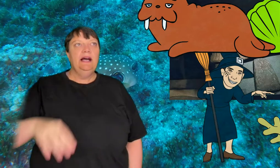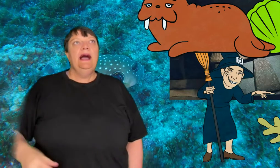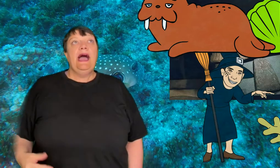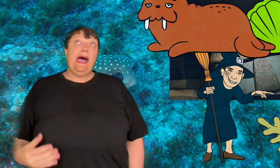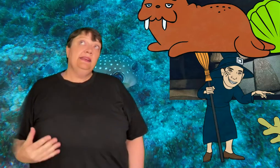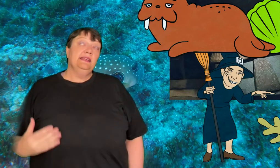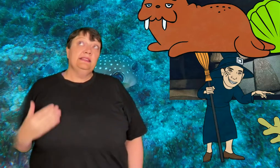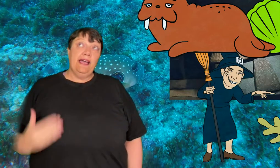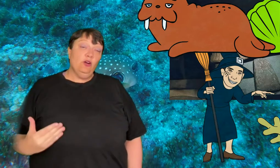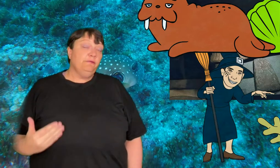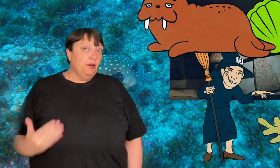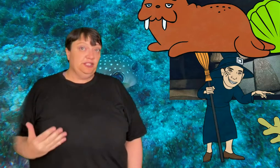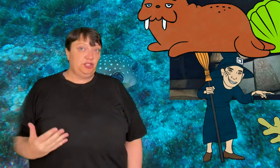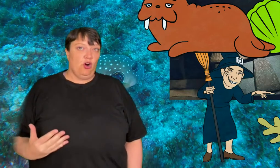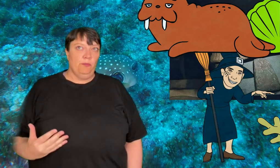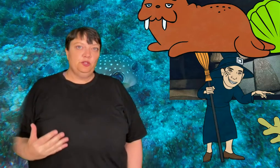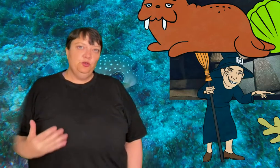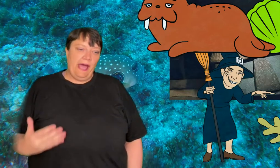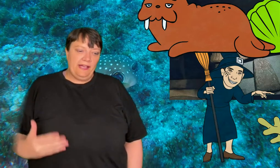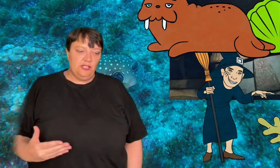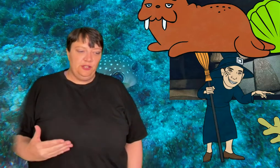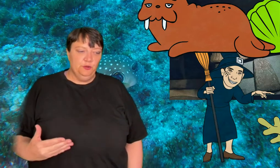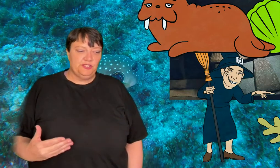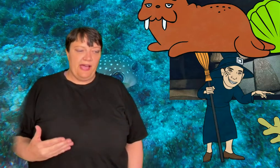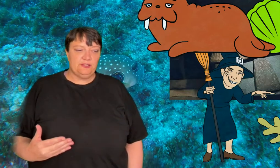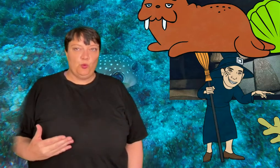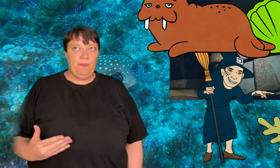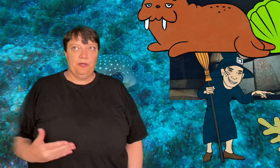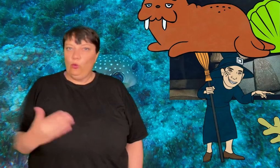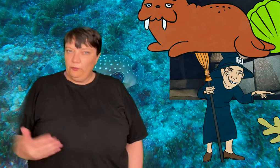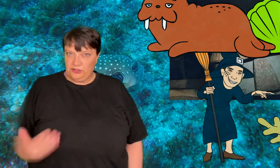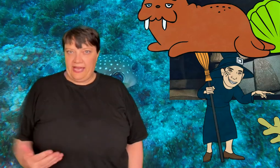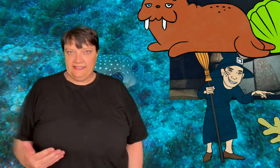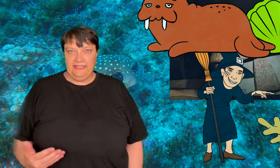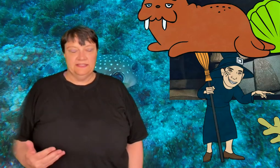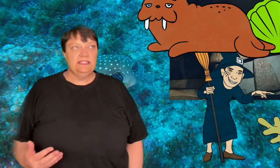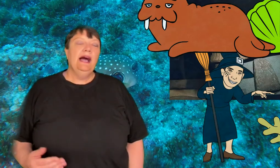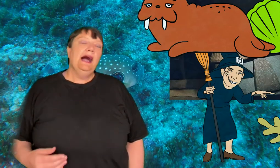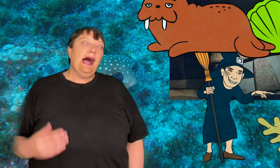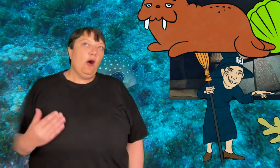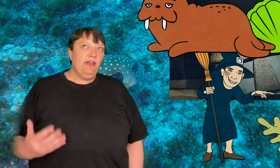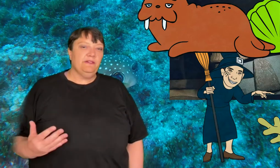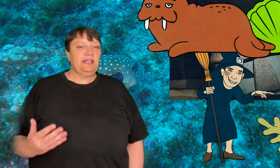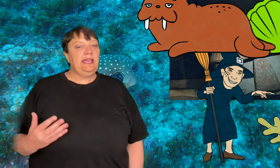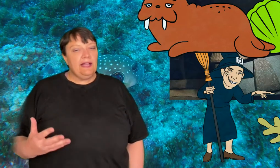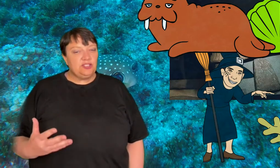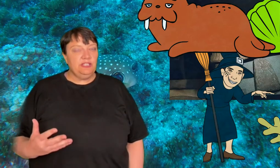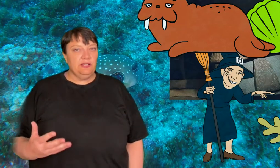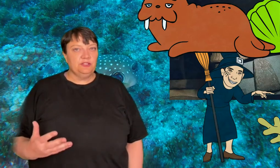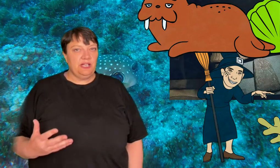this and they are very sharp so you could actually use them as a weapon almost as is. However